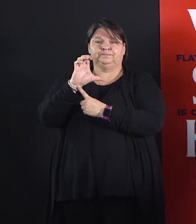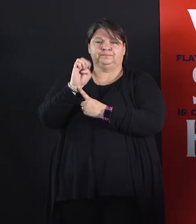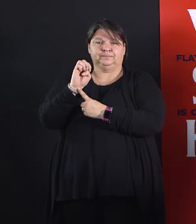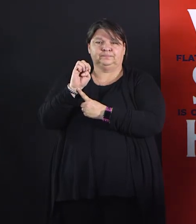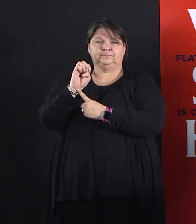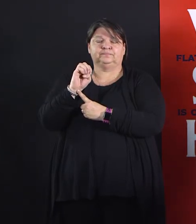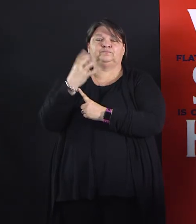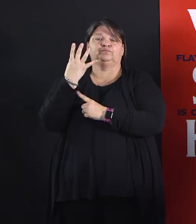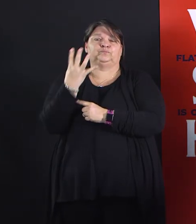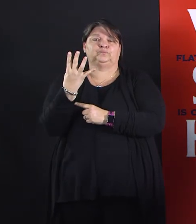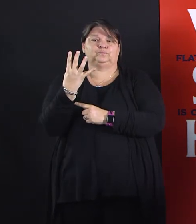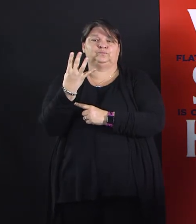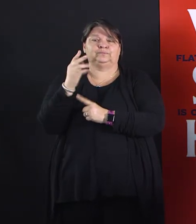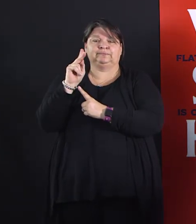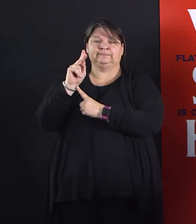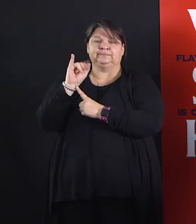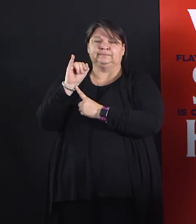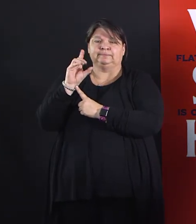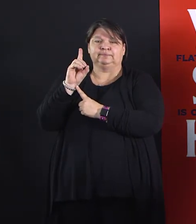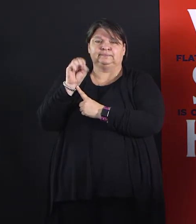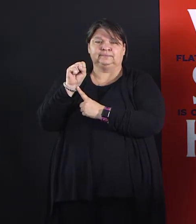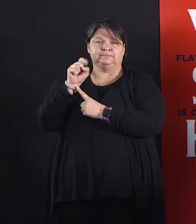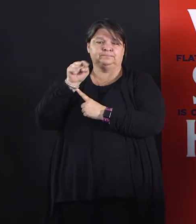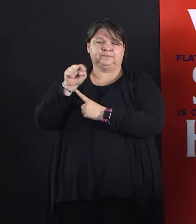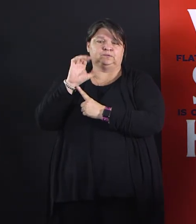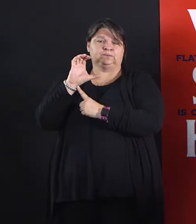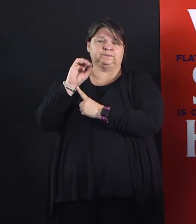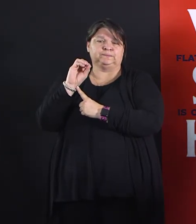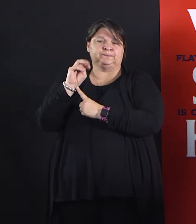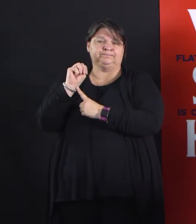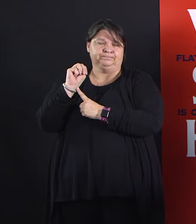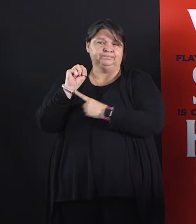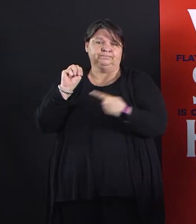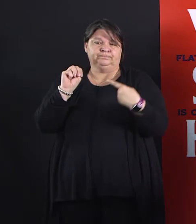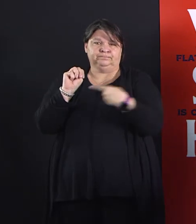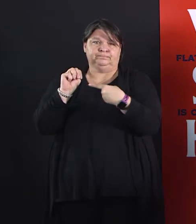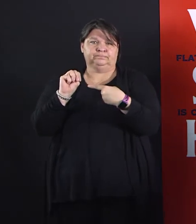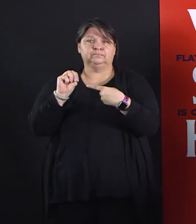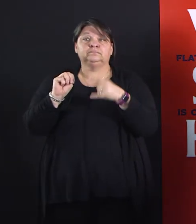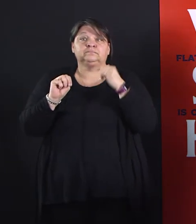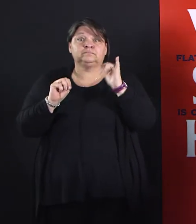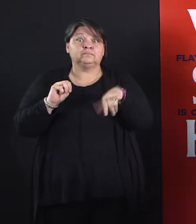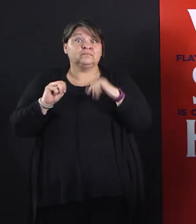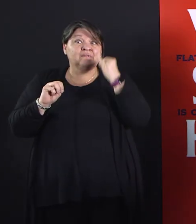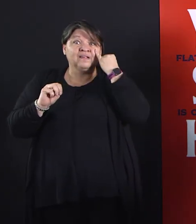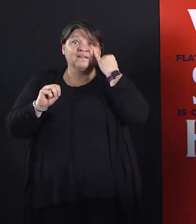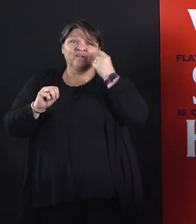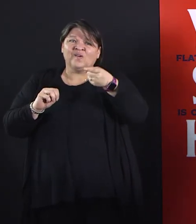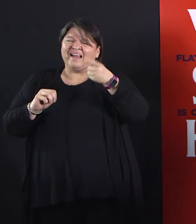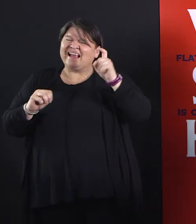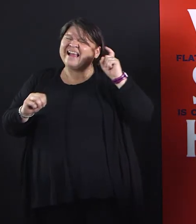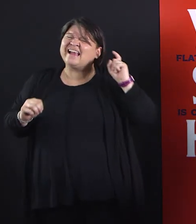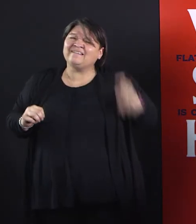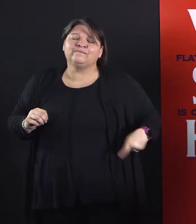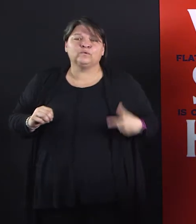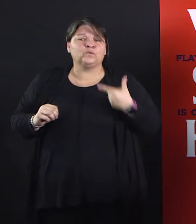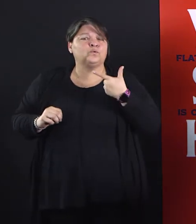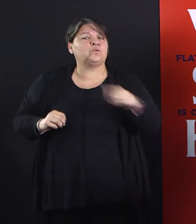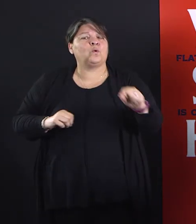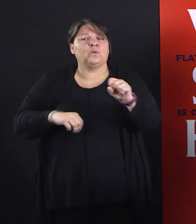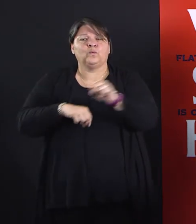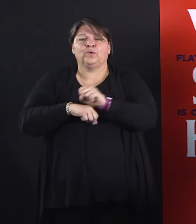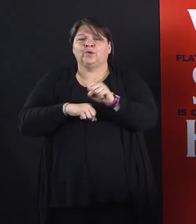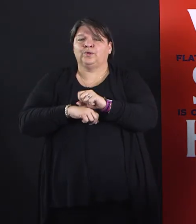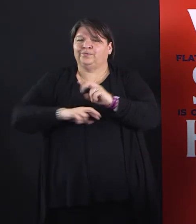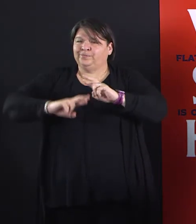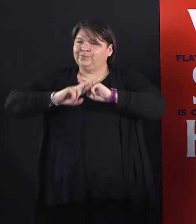parents who are deemed essential workers during the COVID-19 response can easily search and find available child care on their mobile devices.